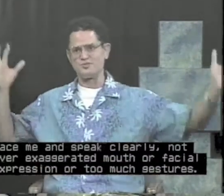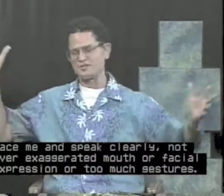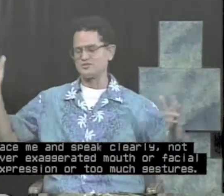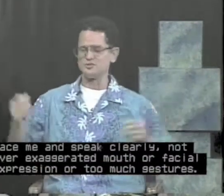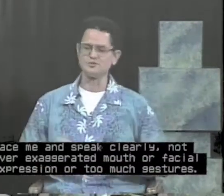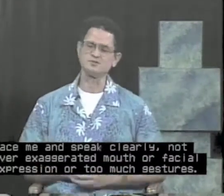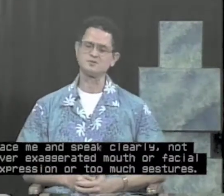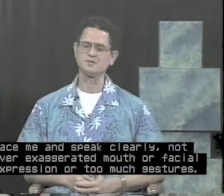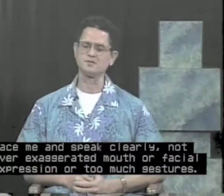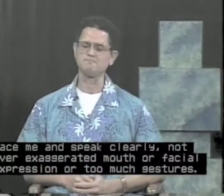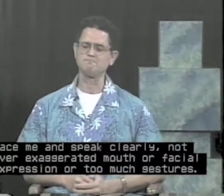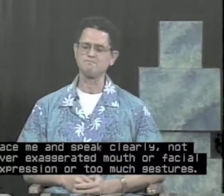gestures.